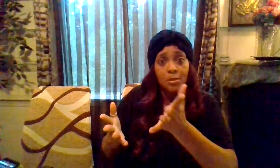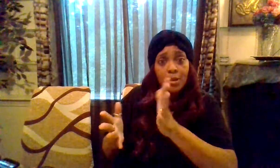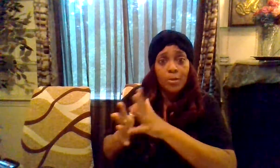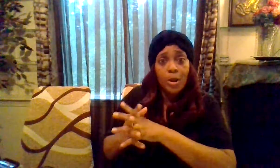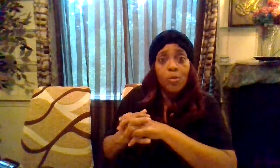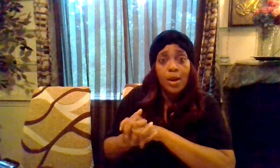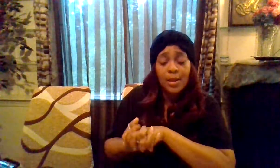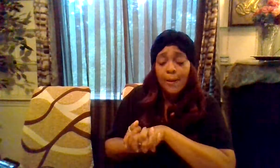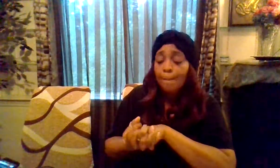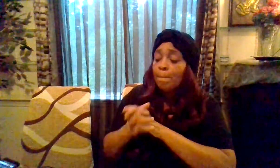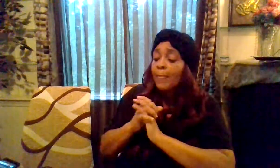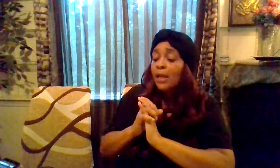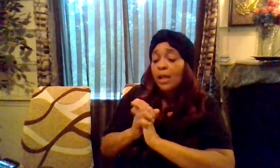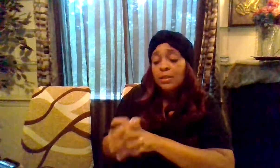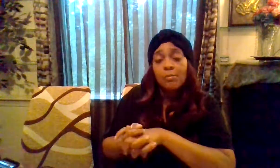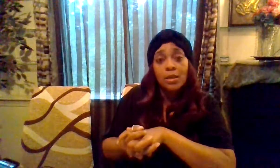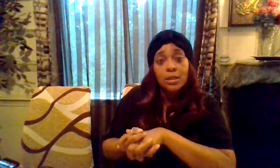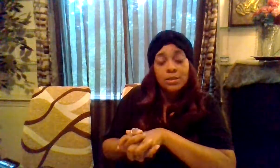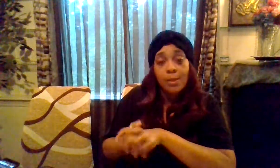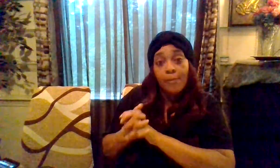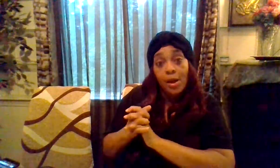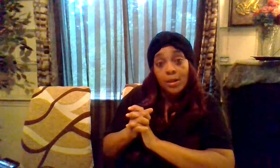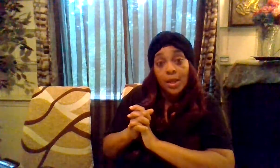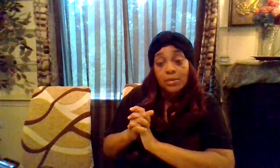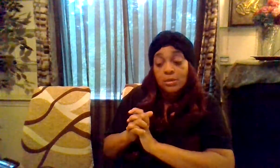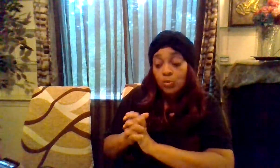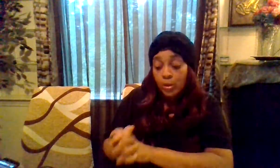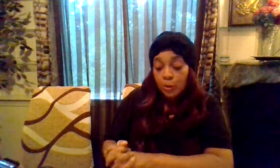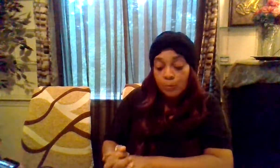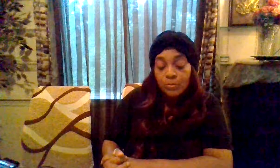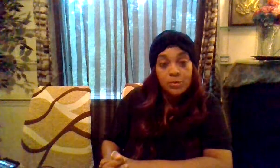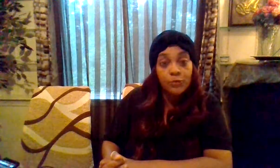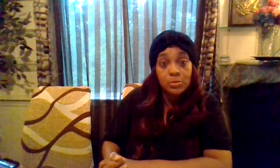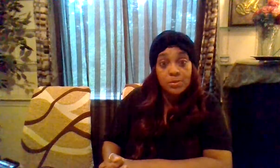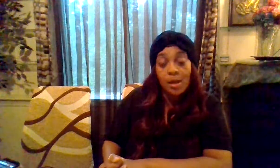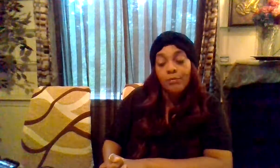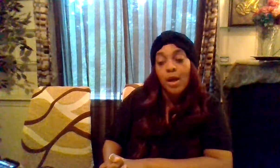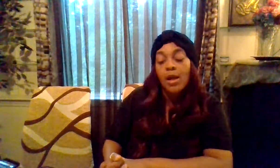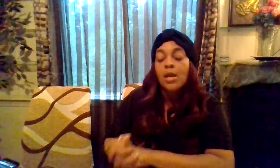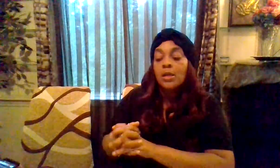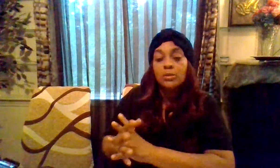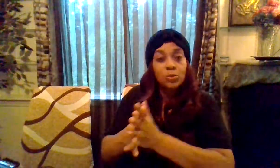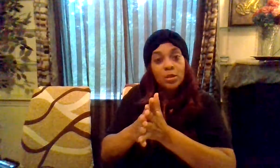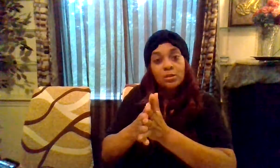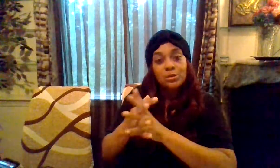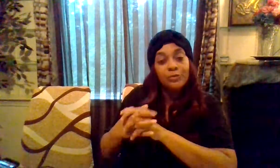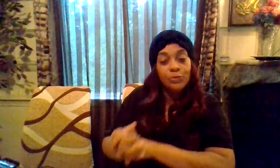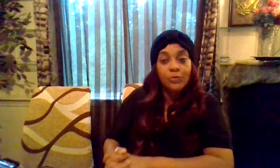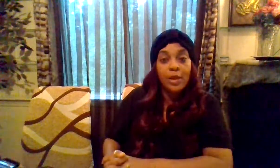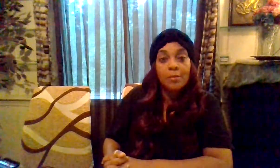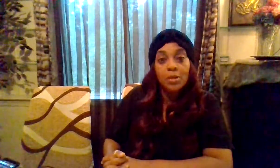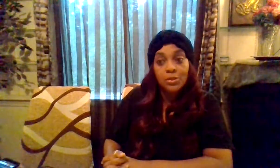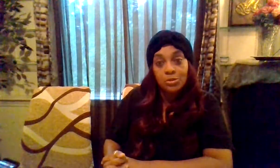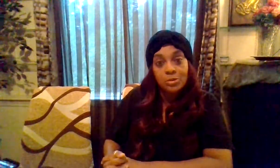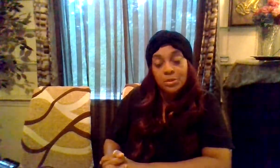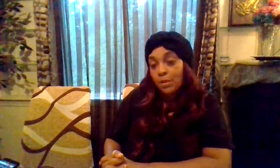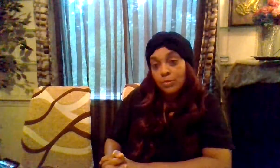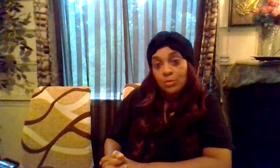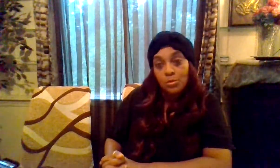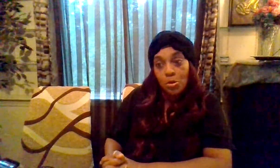be able to help out where i can now leave my link to my podcast as well from spotify and as well as if you feel like being generous enough to you